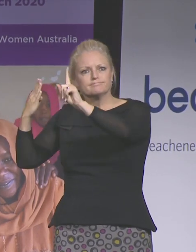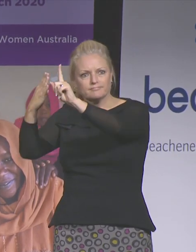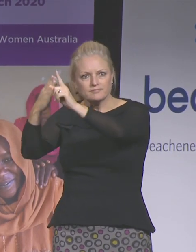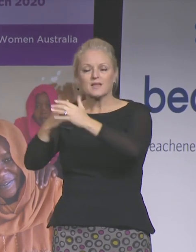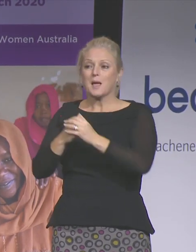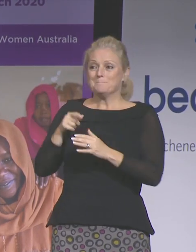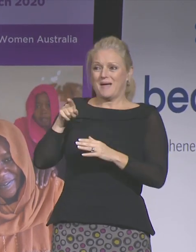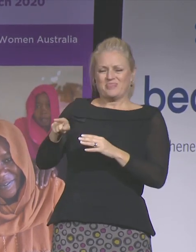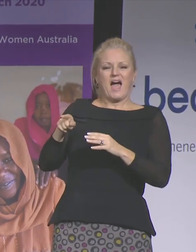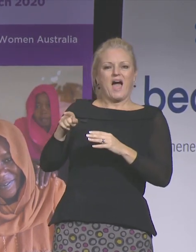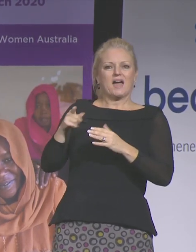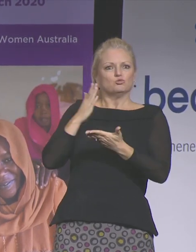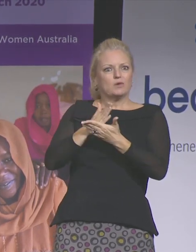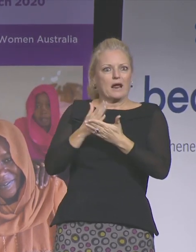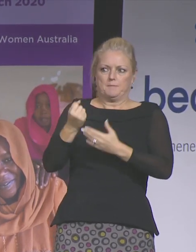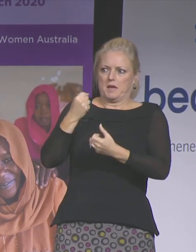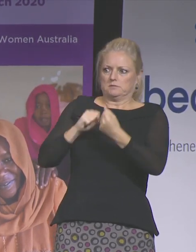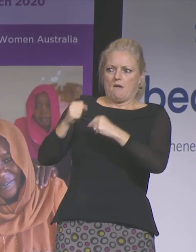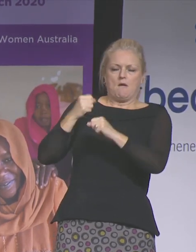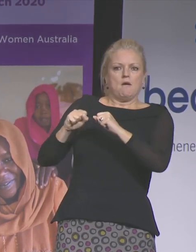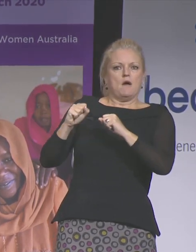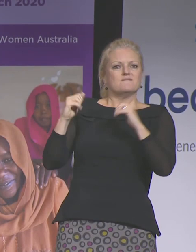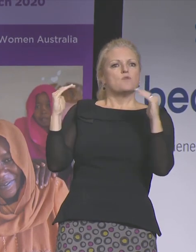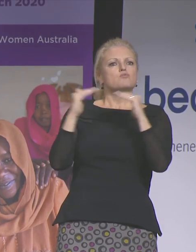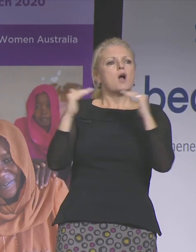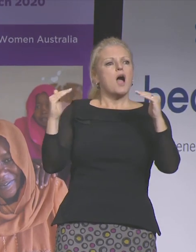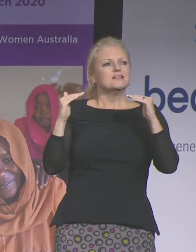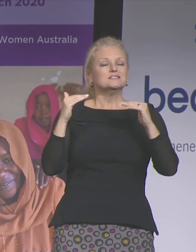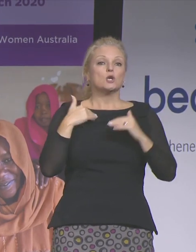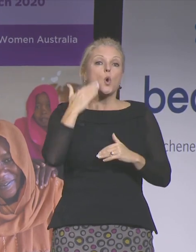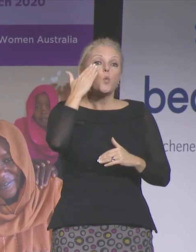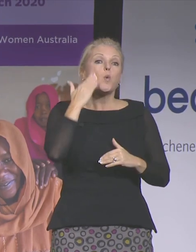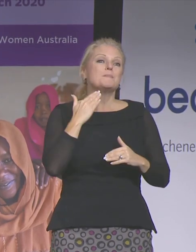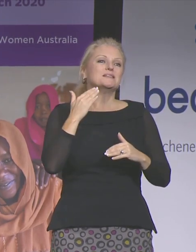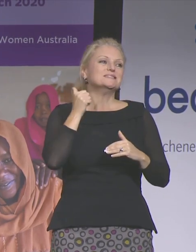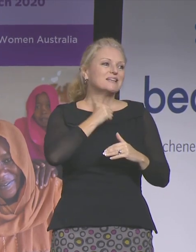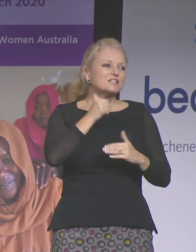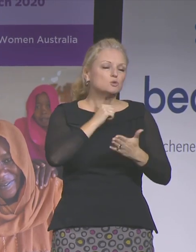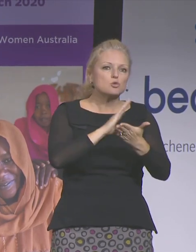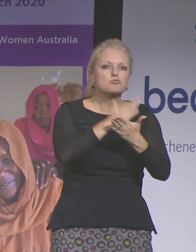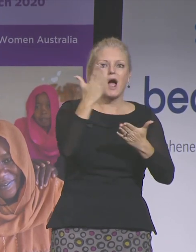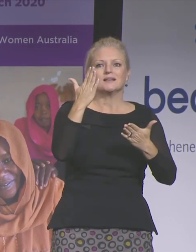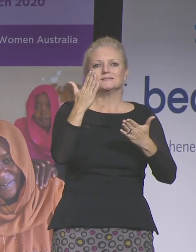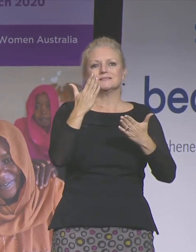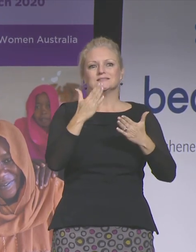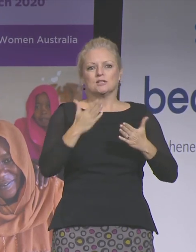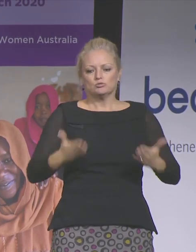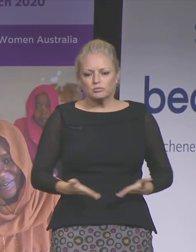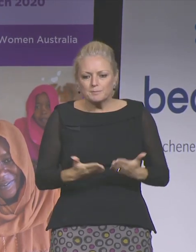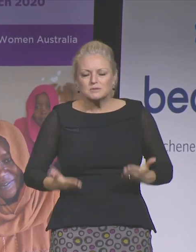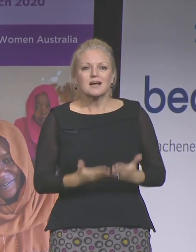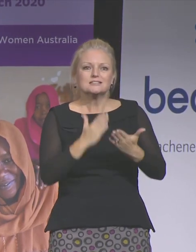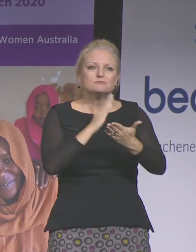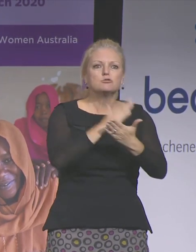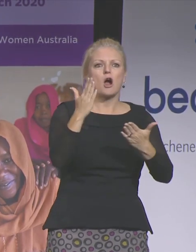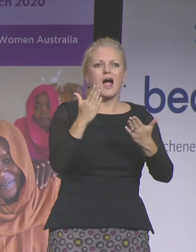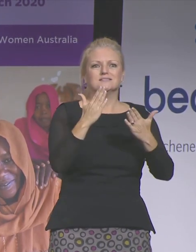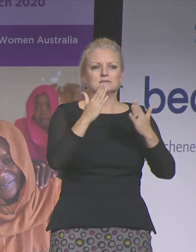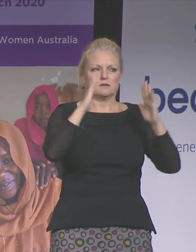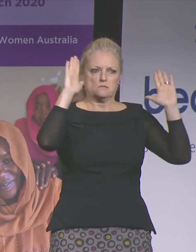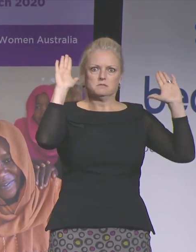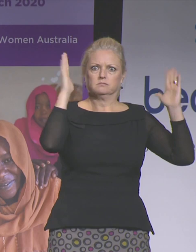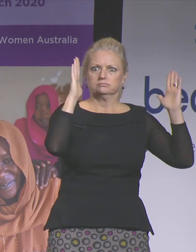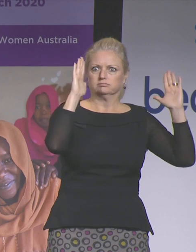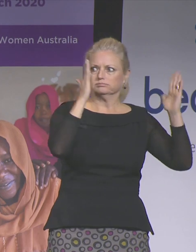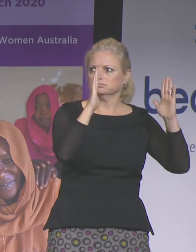the discourse on women's sexual and reproductive rights is increasingly contested at the international level. Too